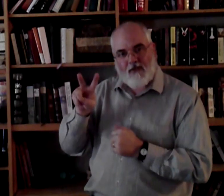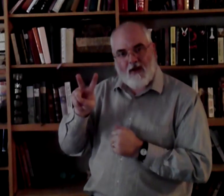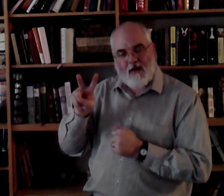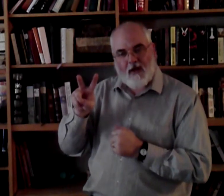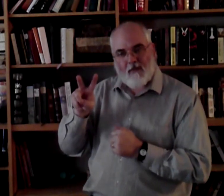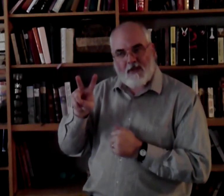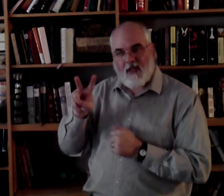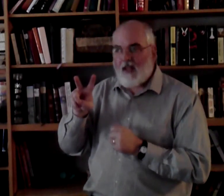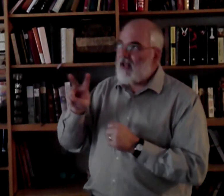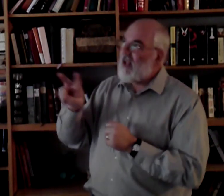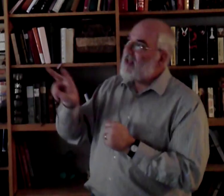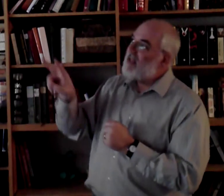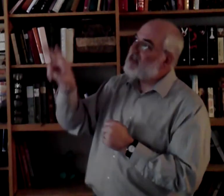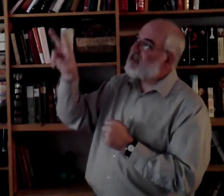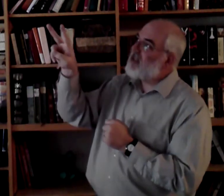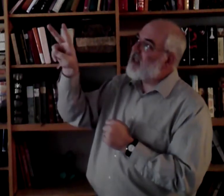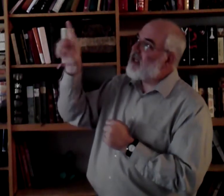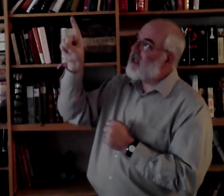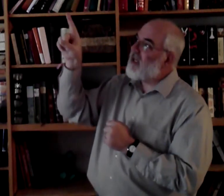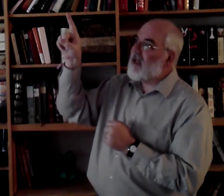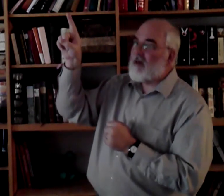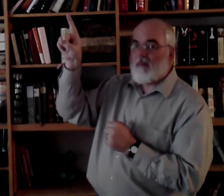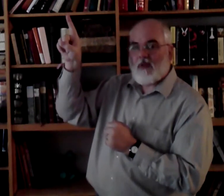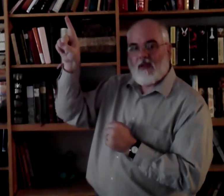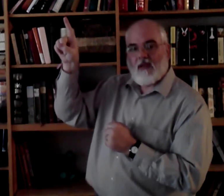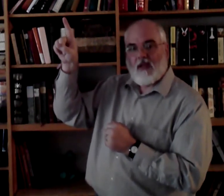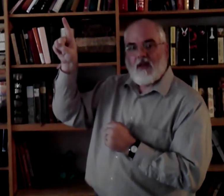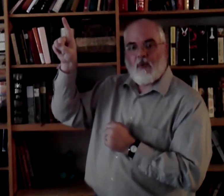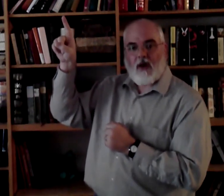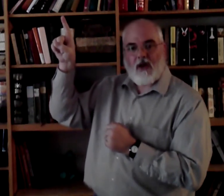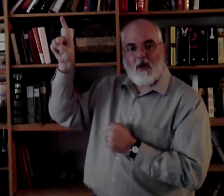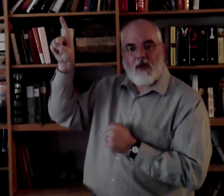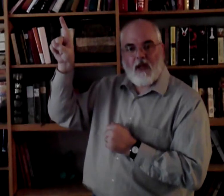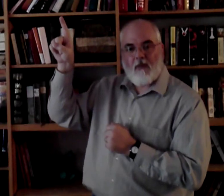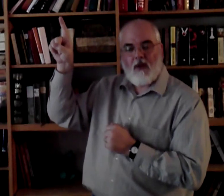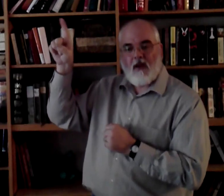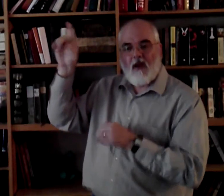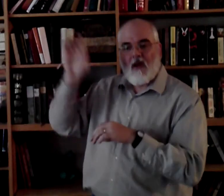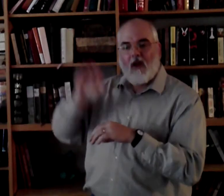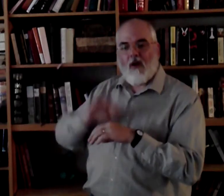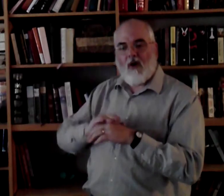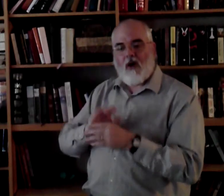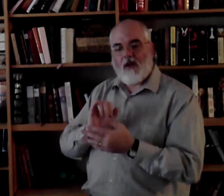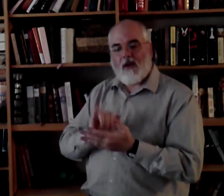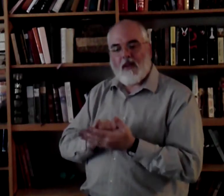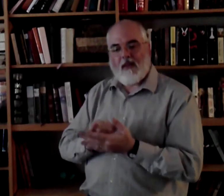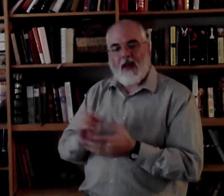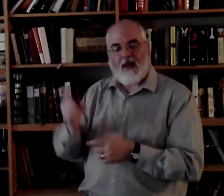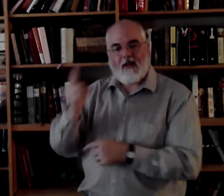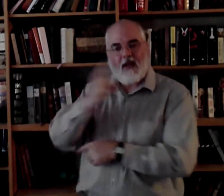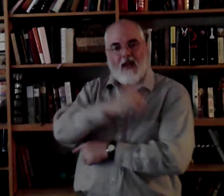fingertips. See him. We already know him. On that day.